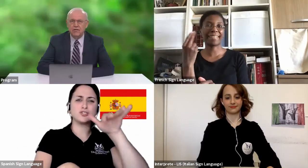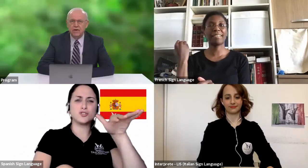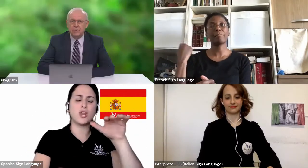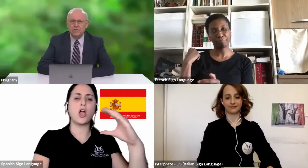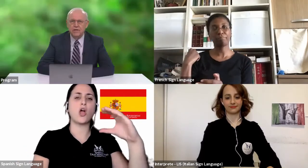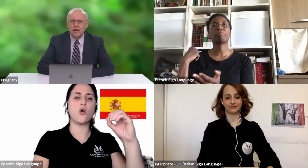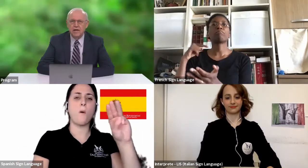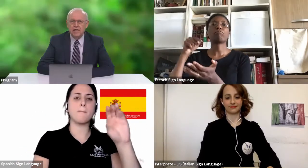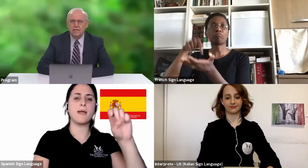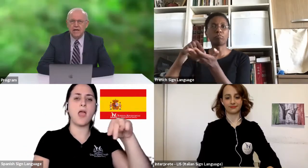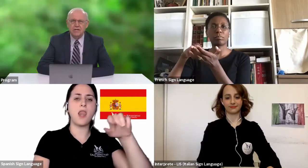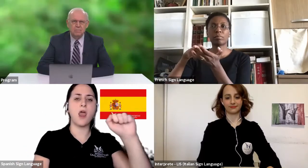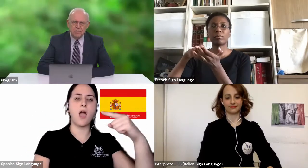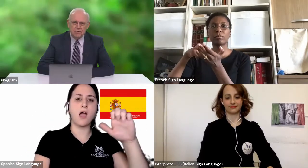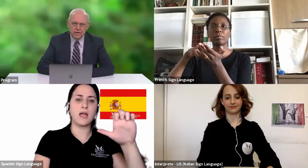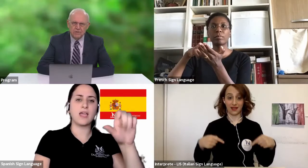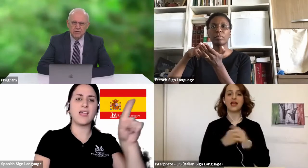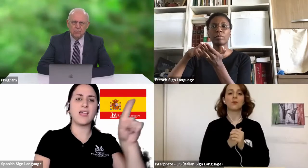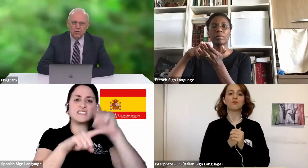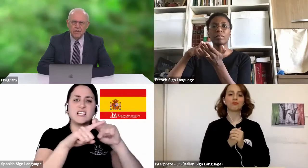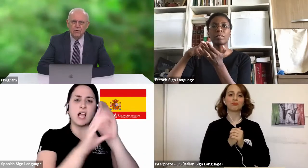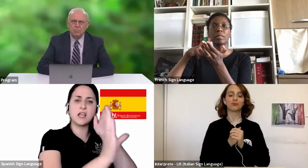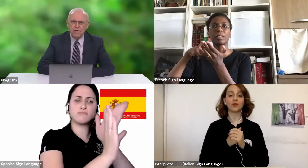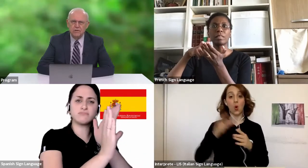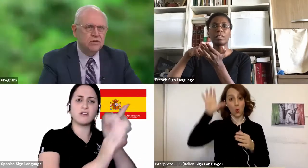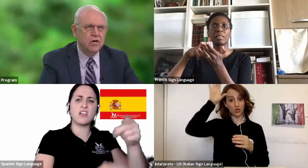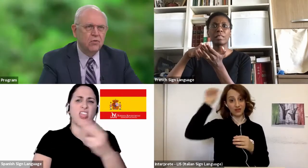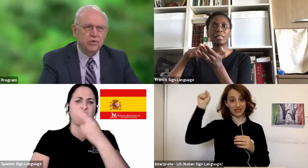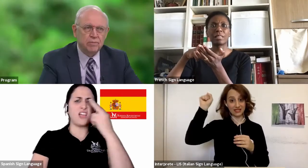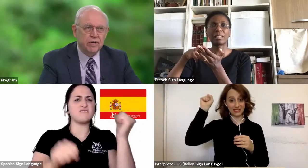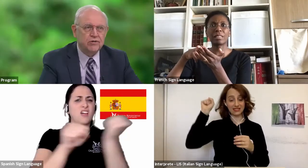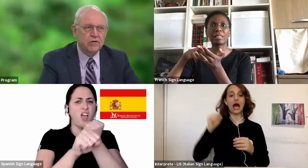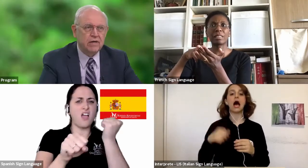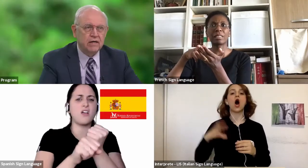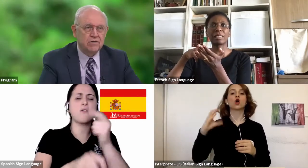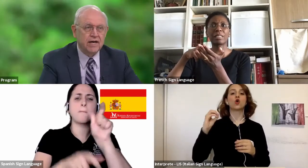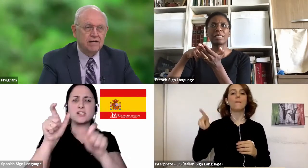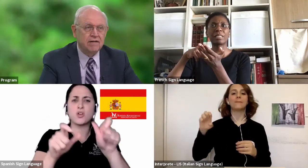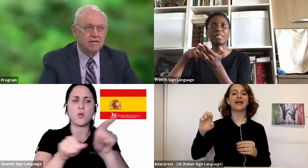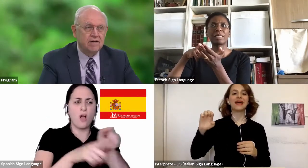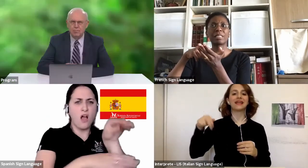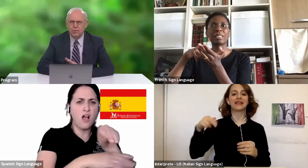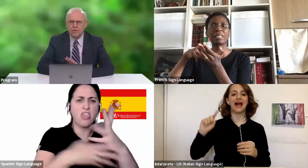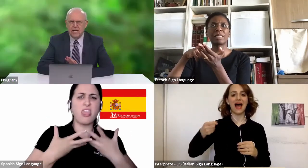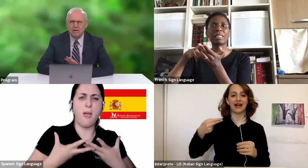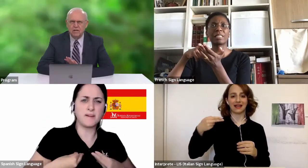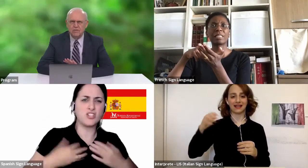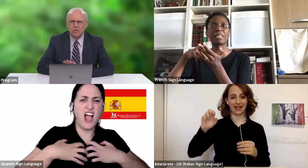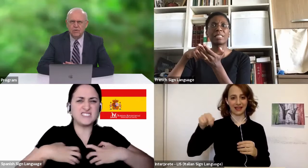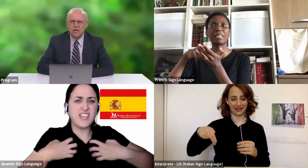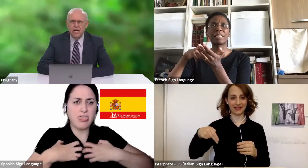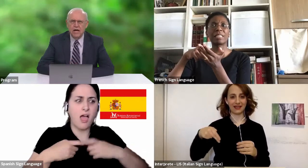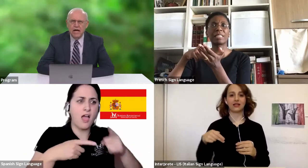a psychotherapist, he has taken special interest in working with patients with depression, anxiety, personality